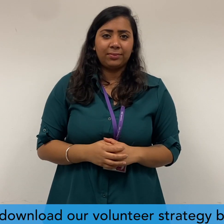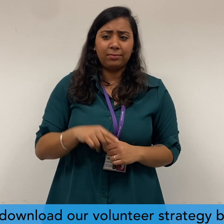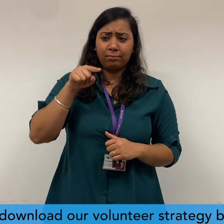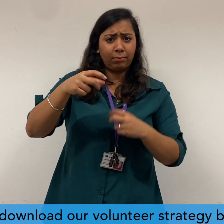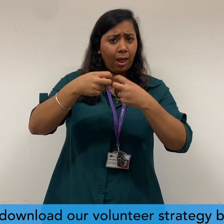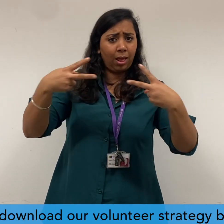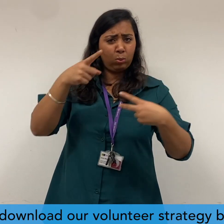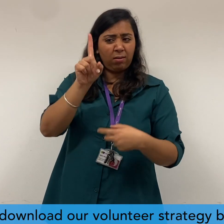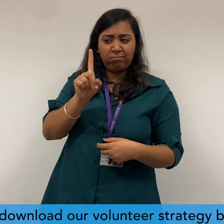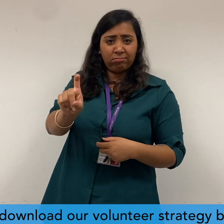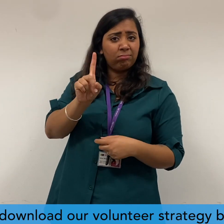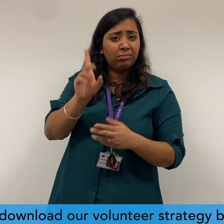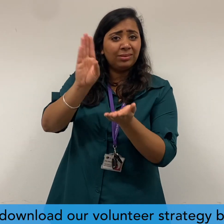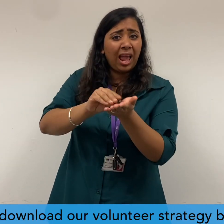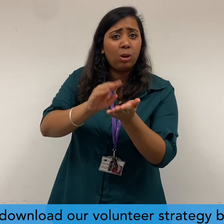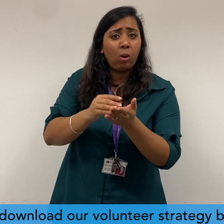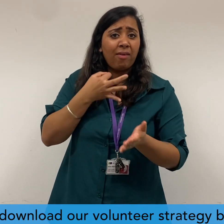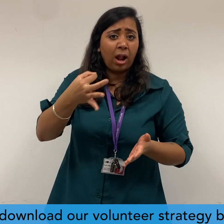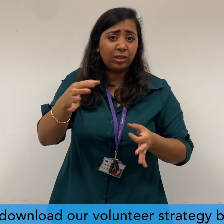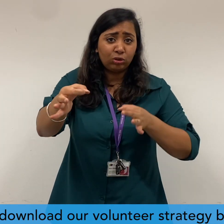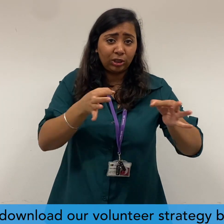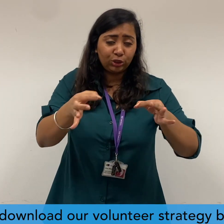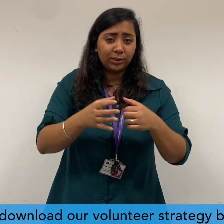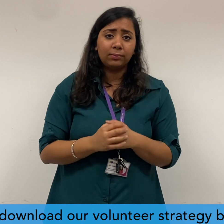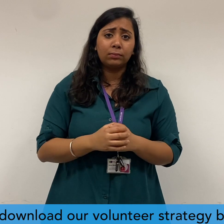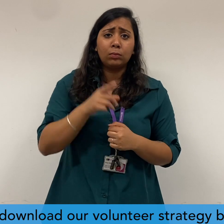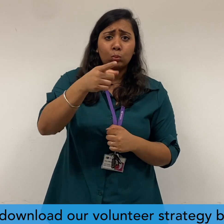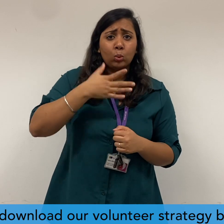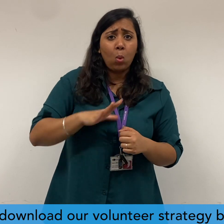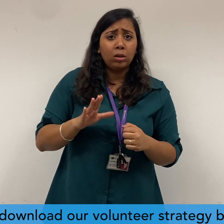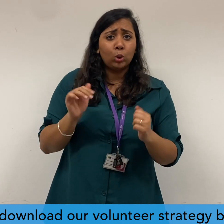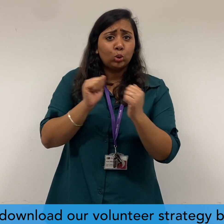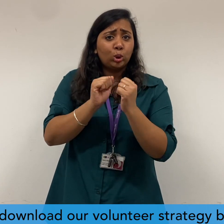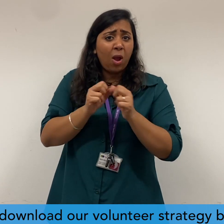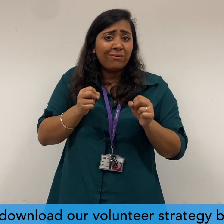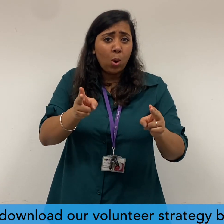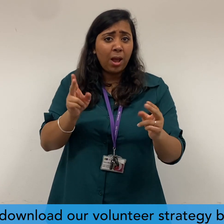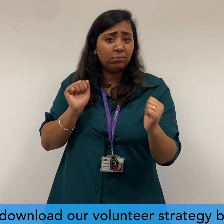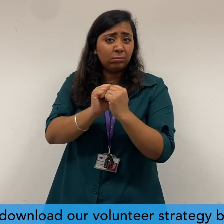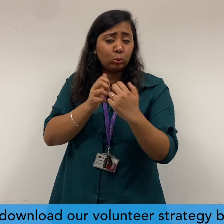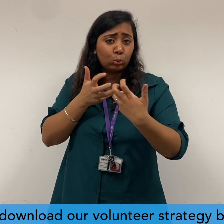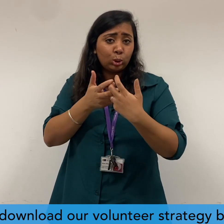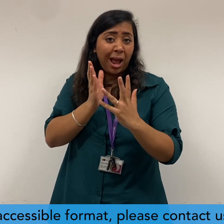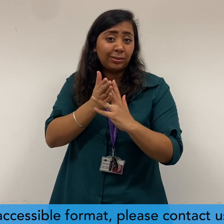download our volunteer strategy by clicking the link below. If you want a copy of this in a more accessible